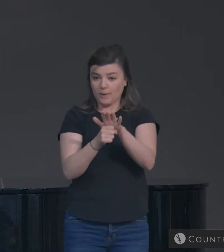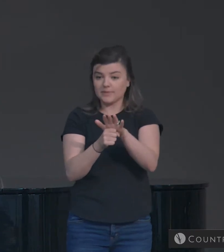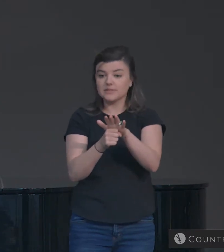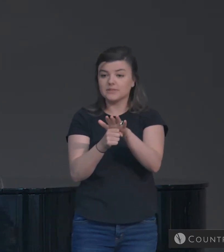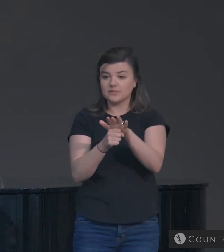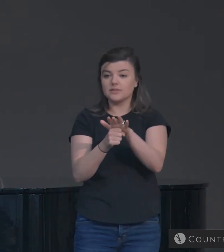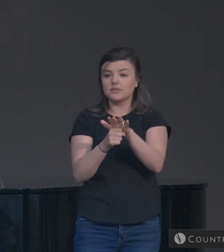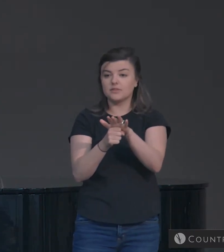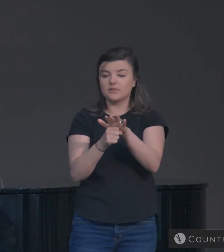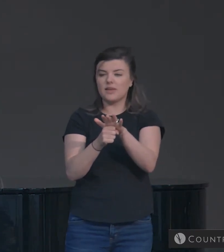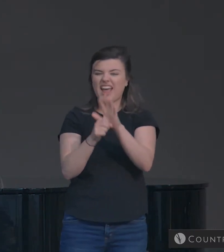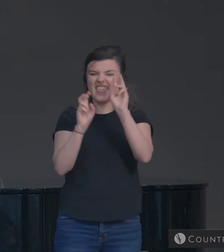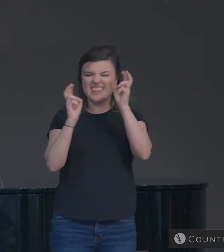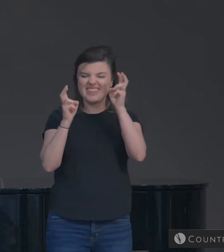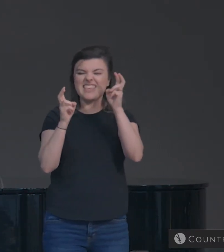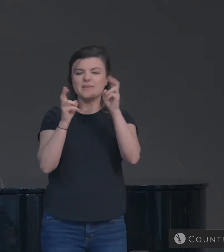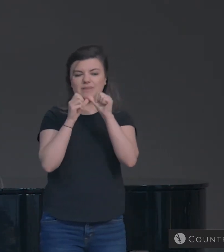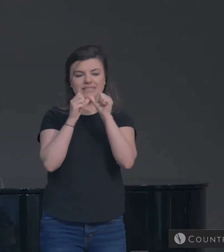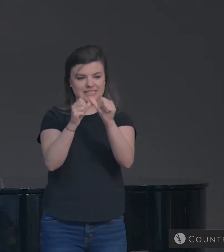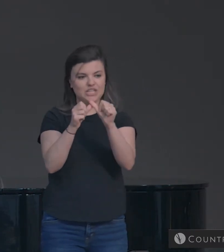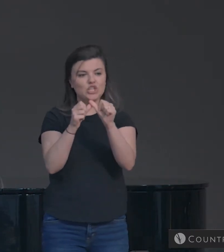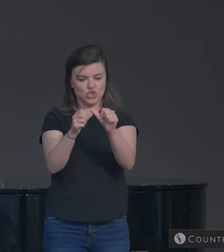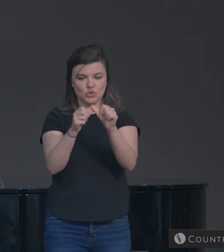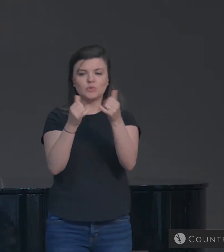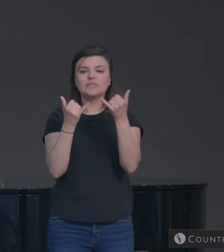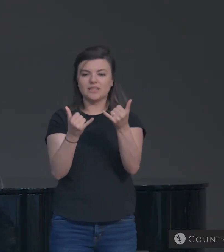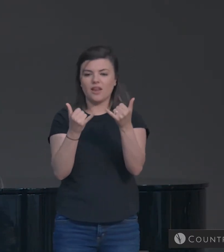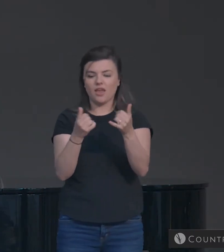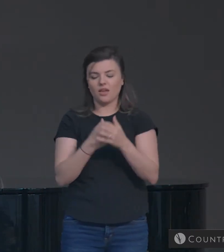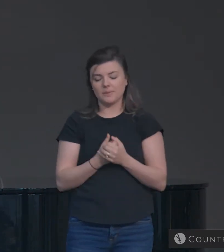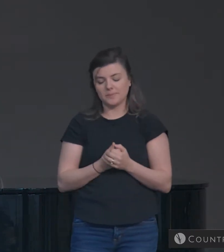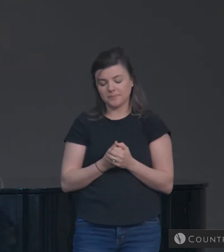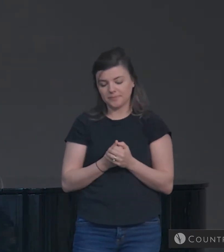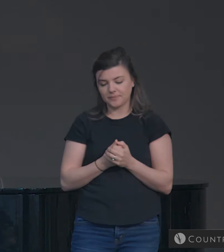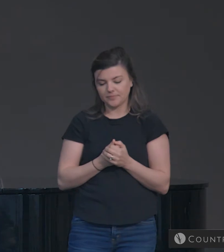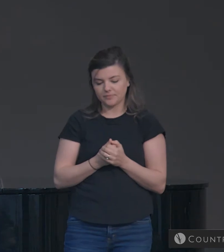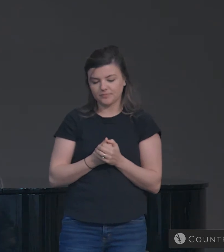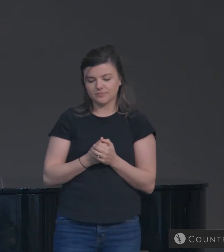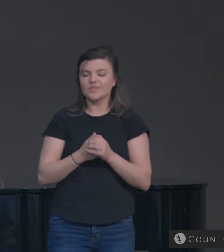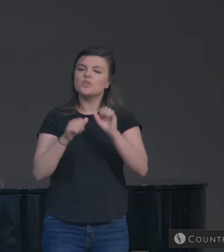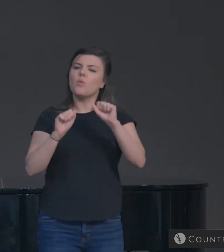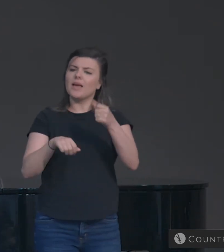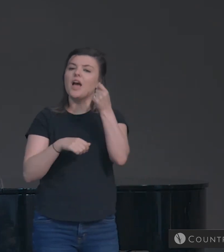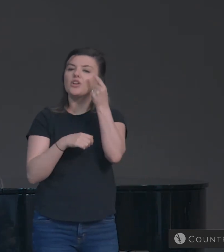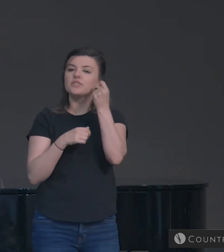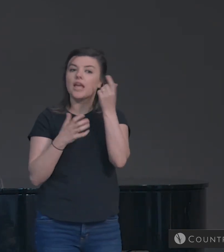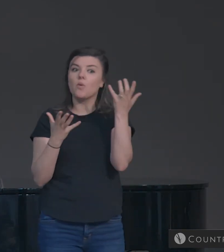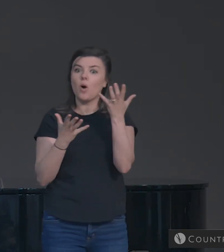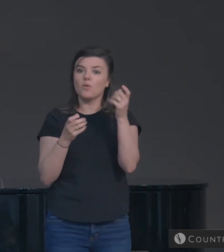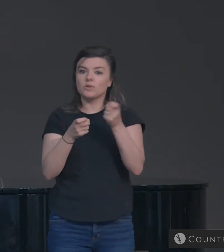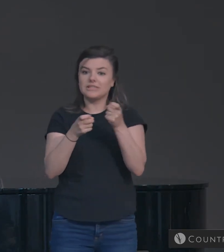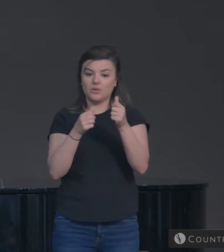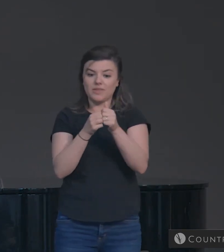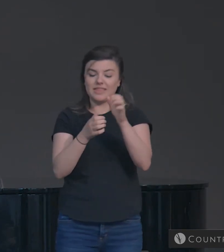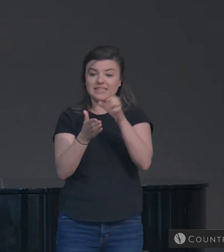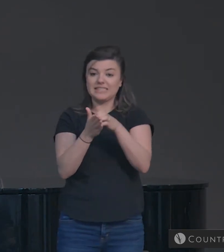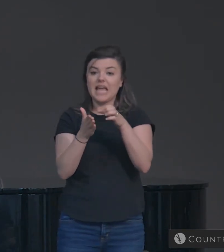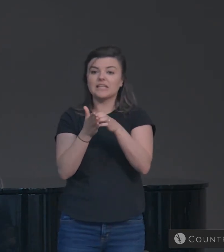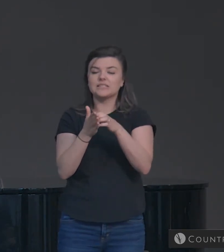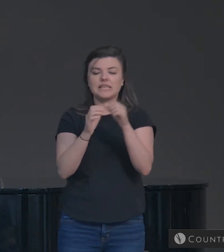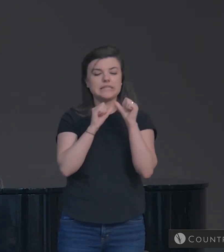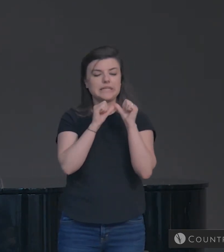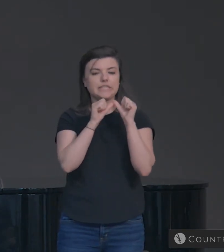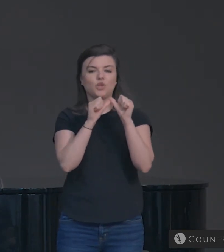And that theme carries over into this section. So we can understand what we're dealing with in this text is a